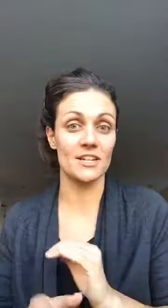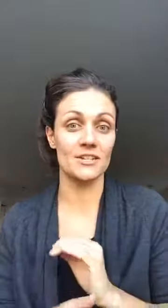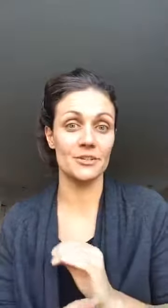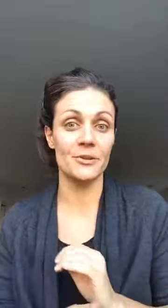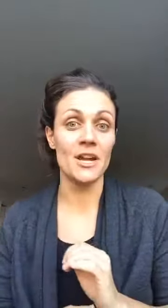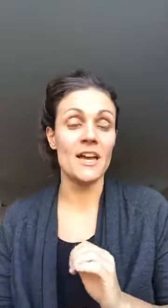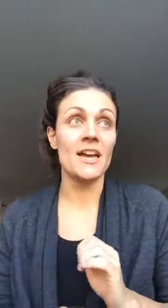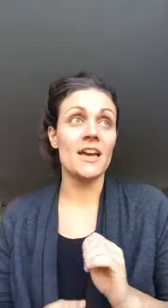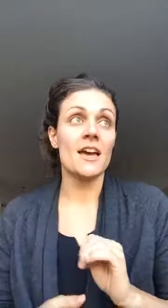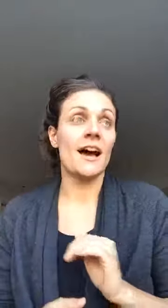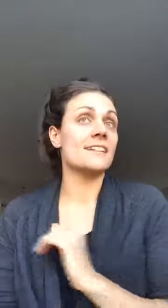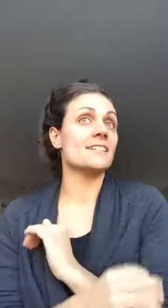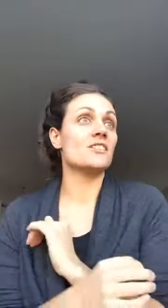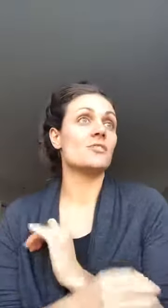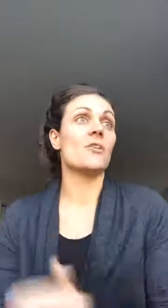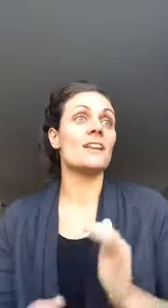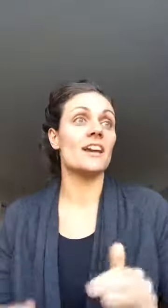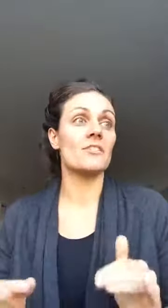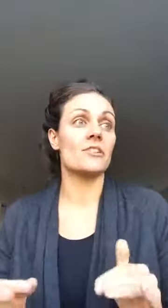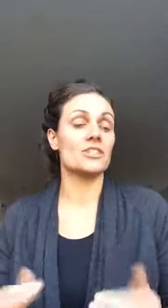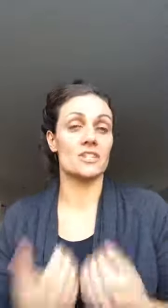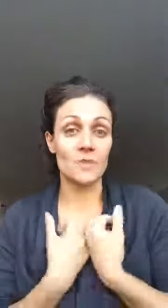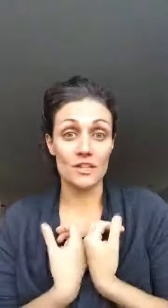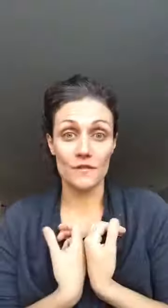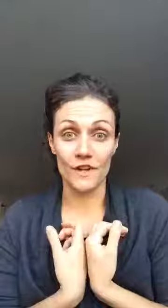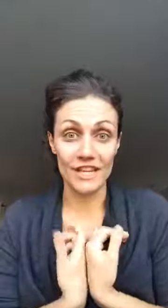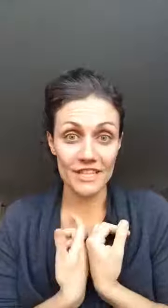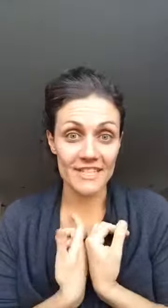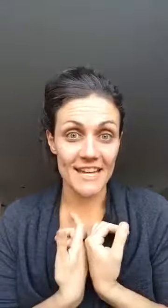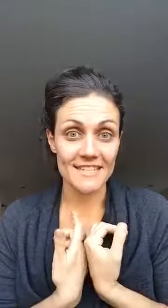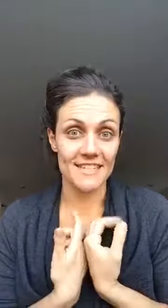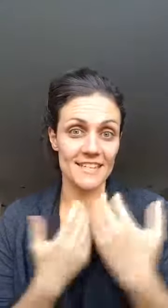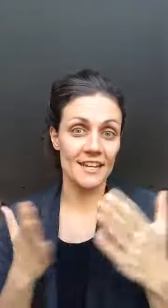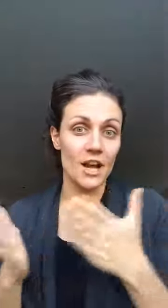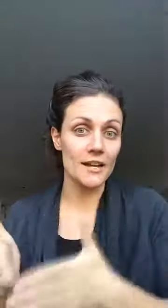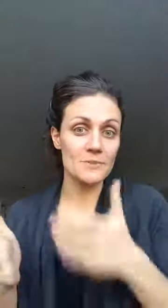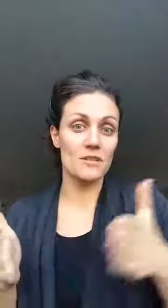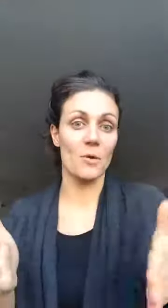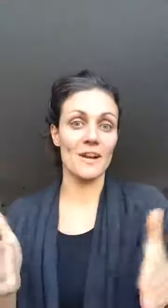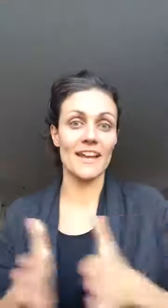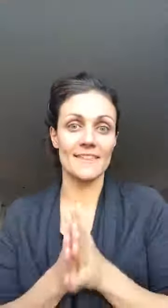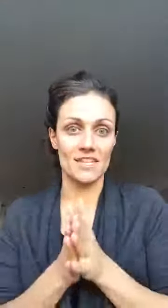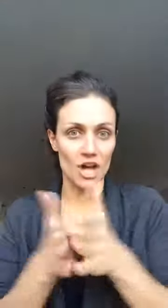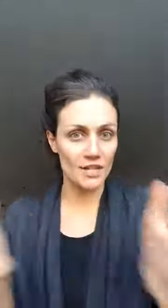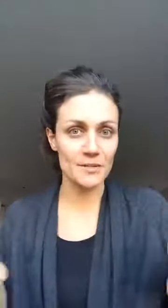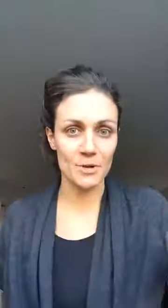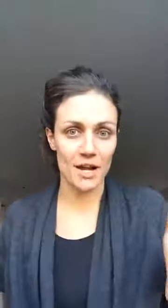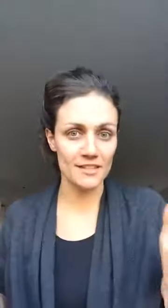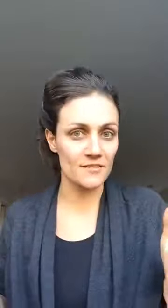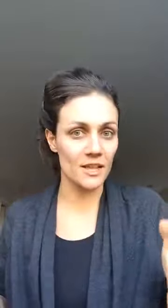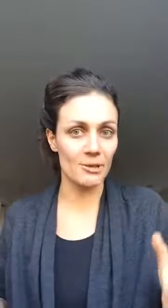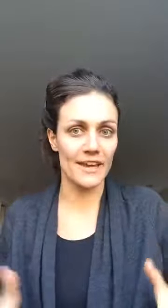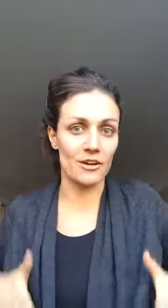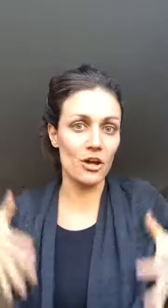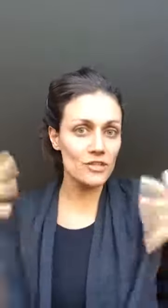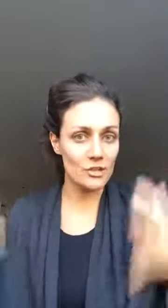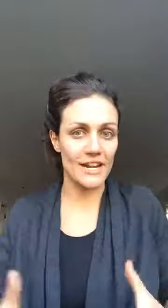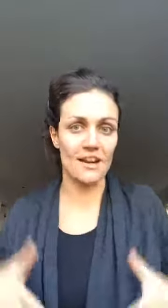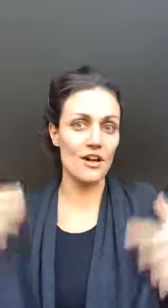you I see so many health coaches as well as for years I did this I got up to the point I had these awesome products available I had all the training all the